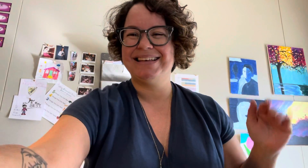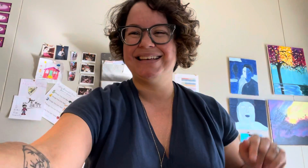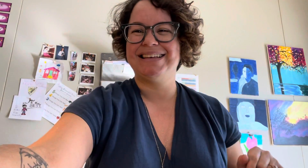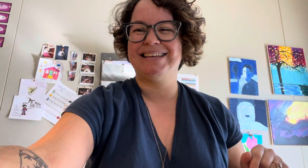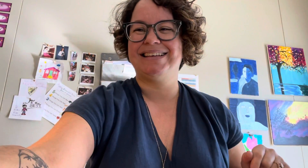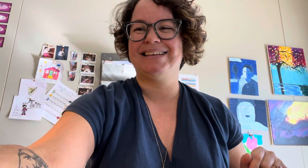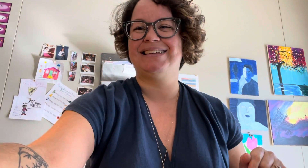ever